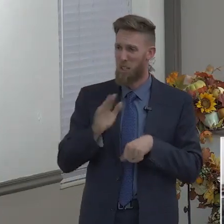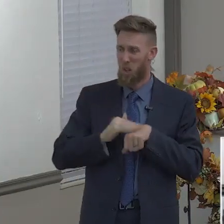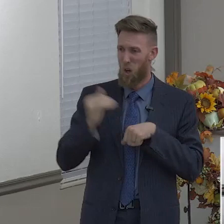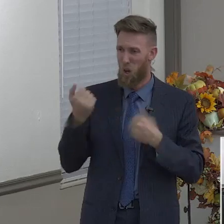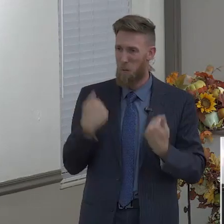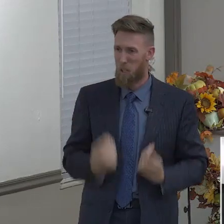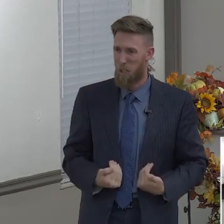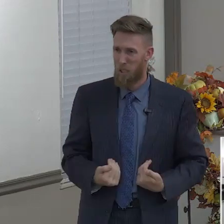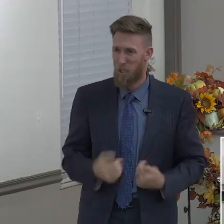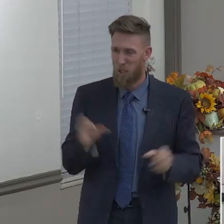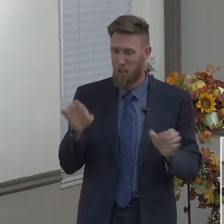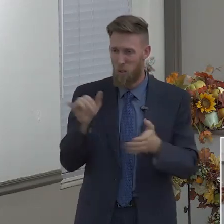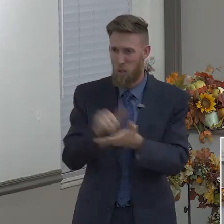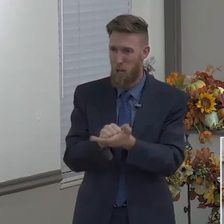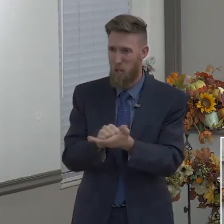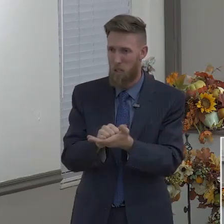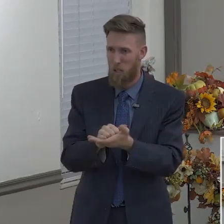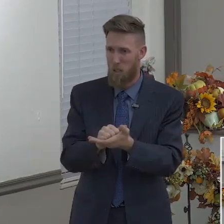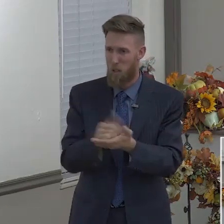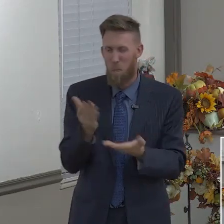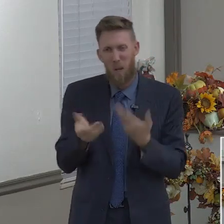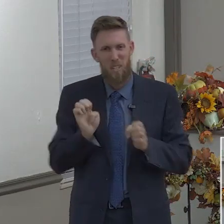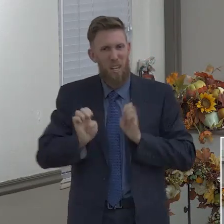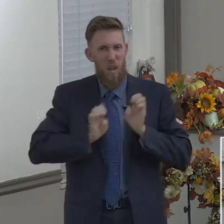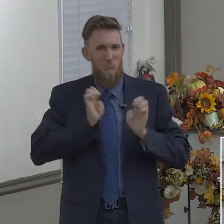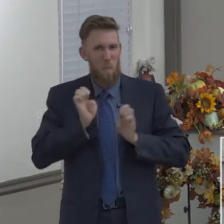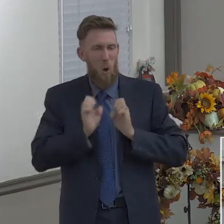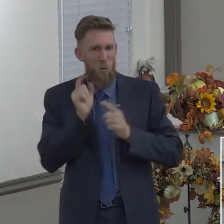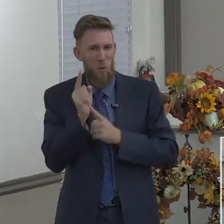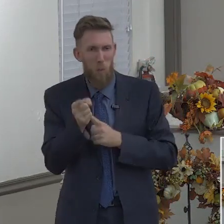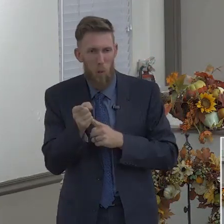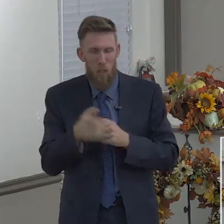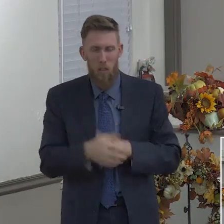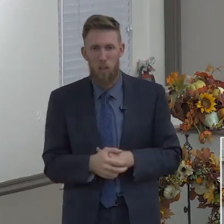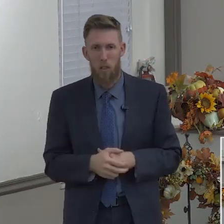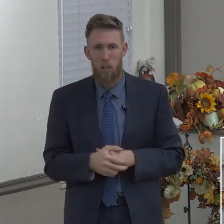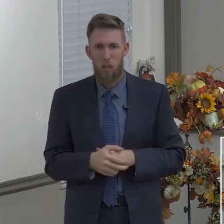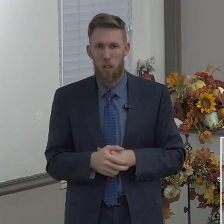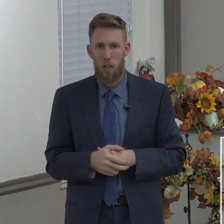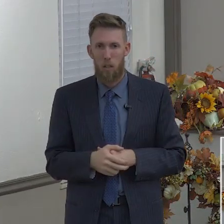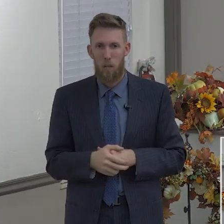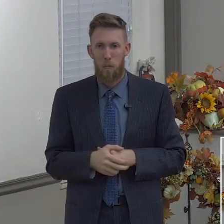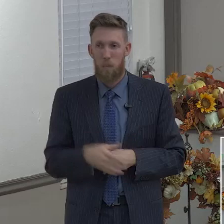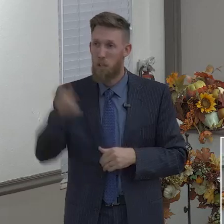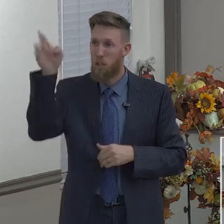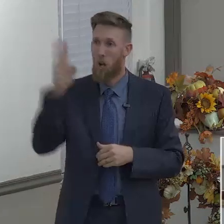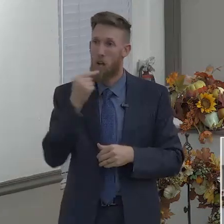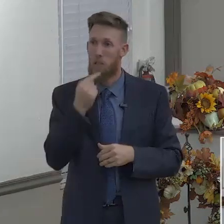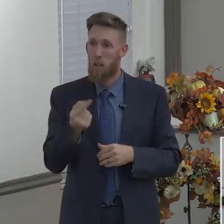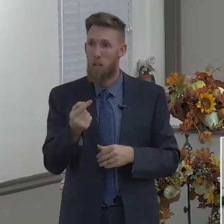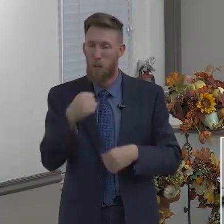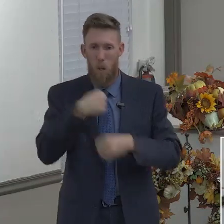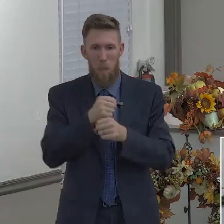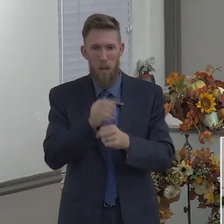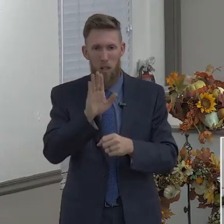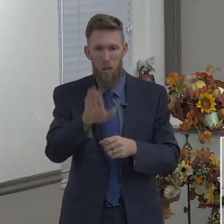in the moment. And God says, hey, make your calling and election sure. In other words, know what God has called you to. I can tell you being in